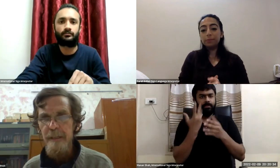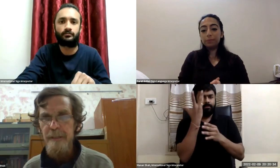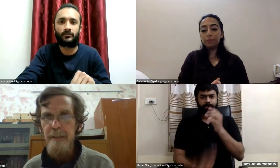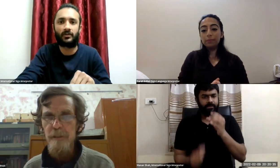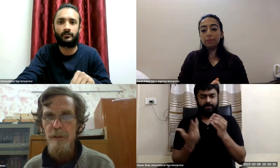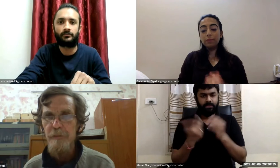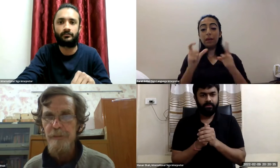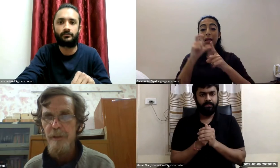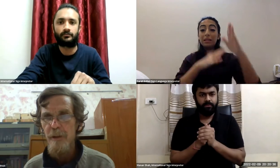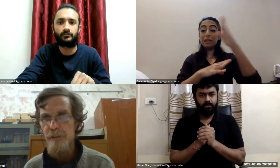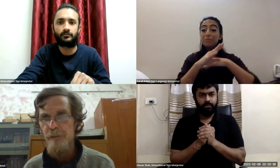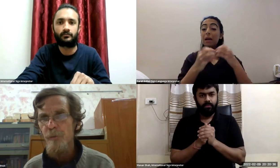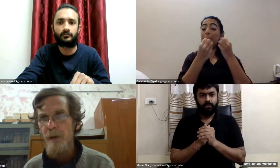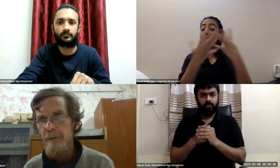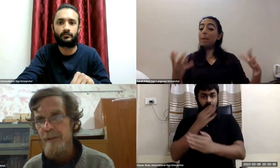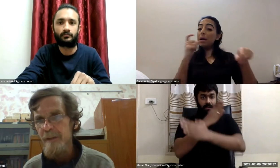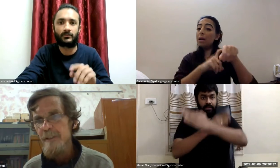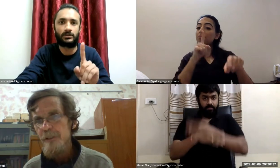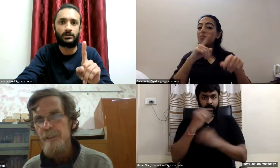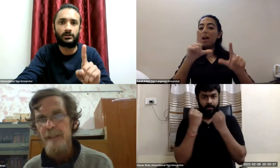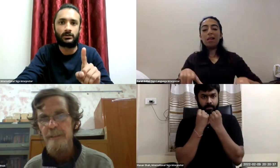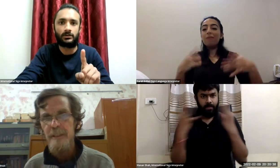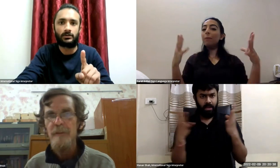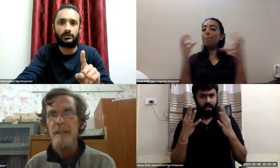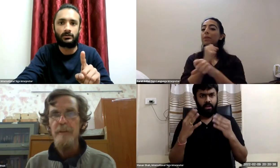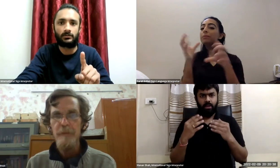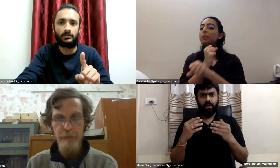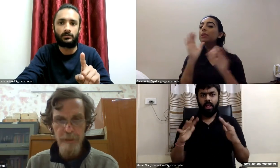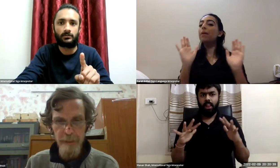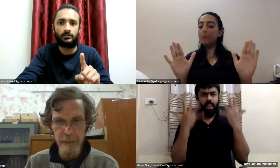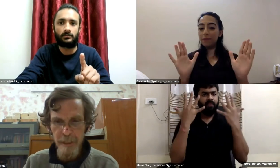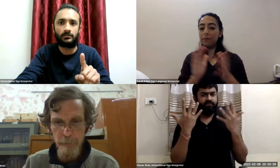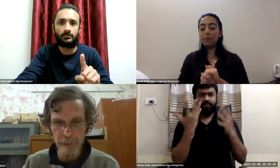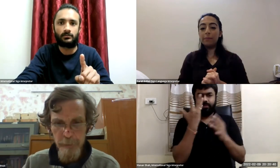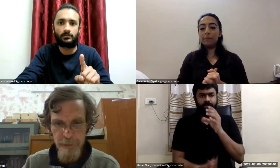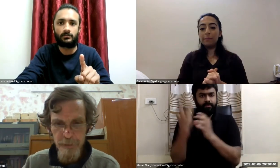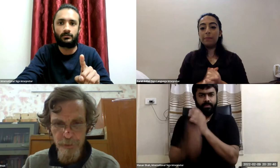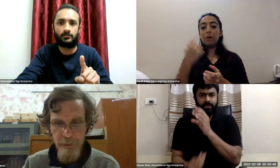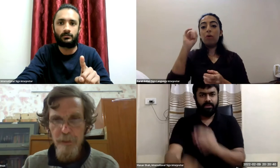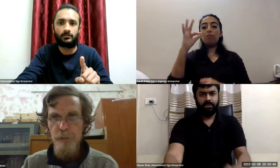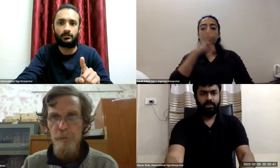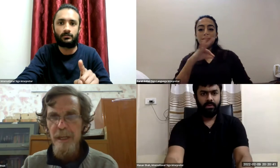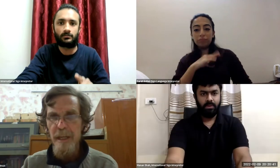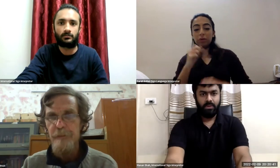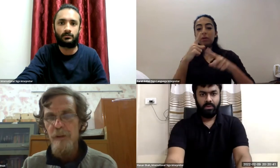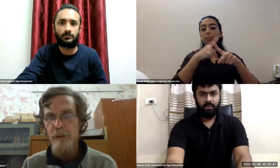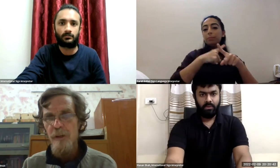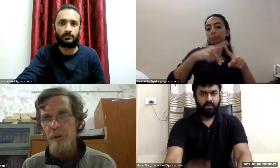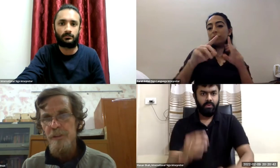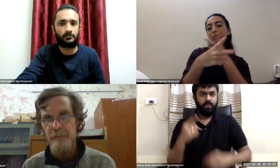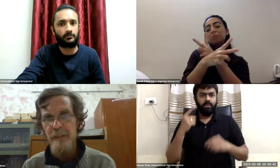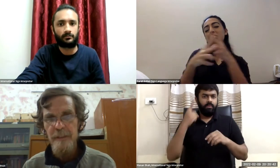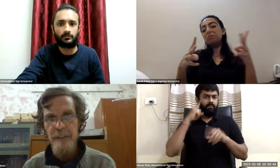entails a loss of well-being so that at a given level of income or expenditure you may have